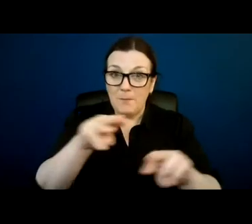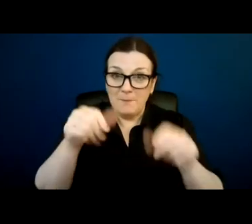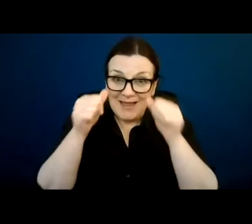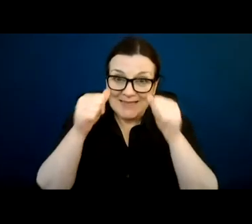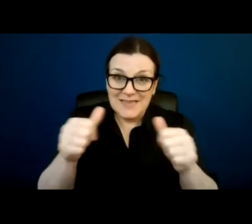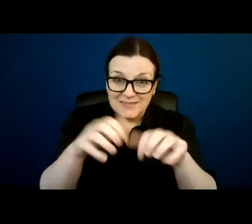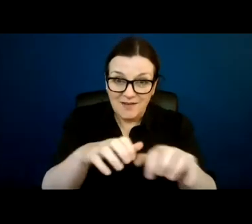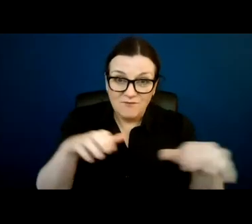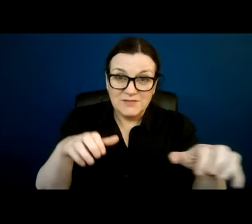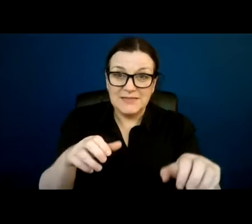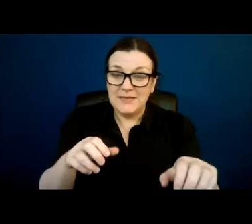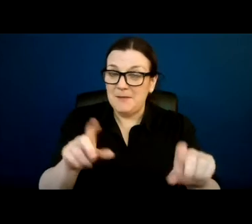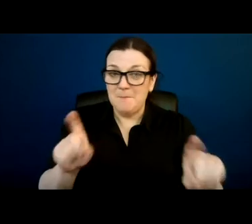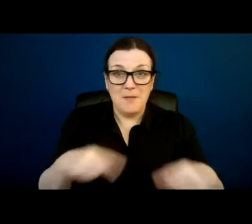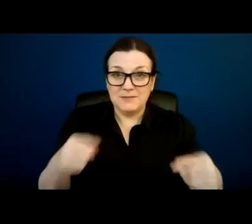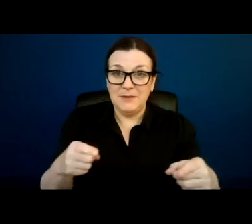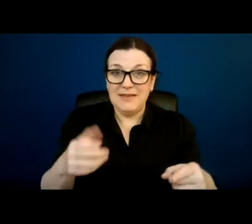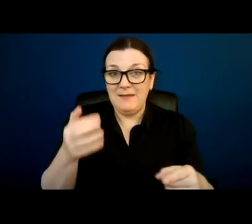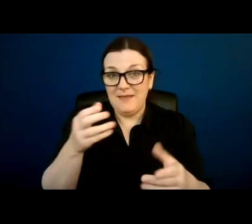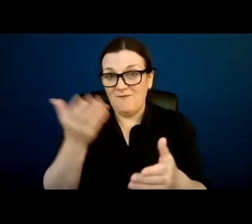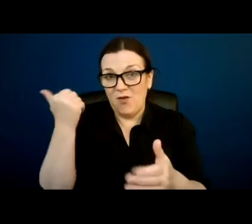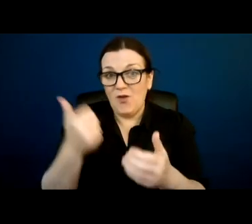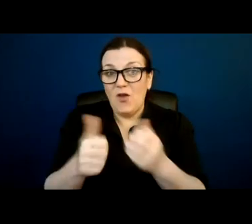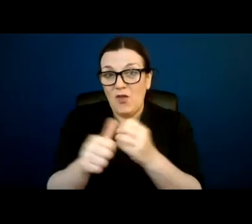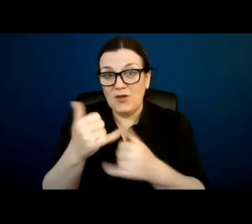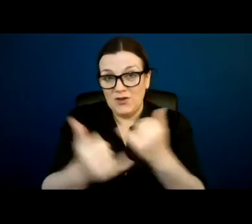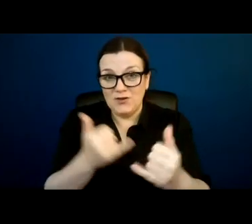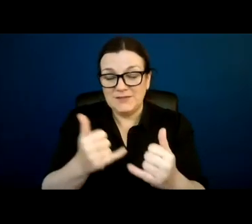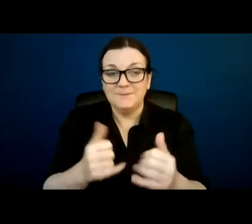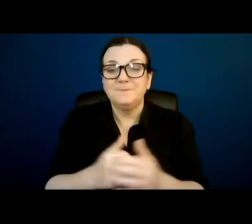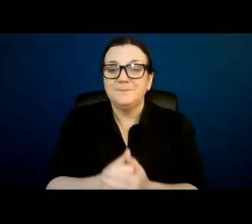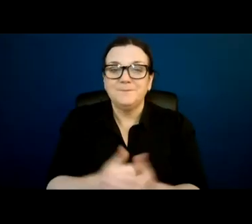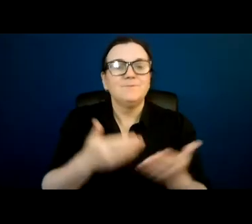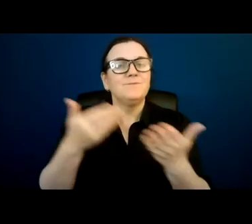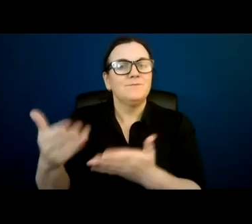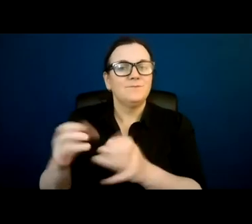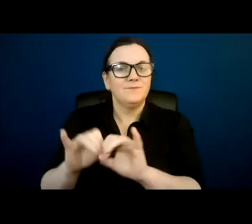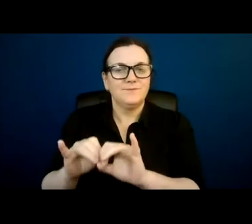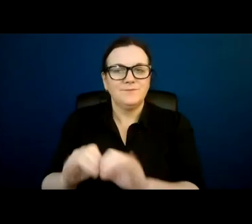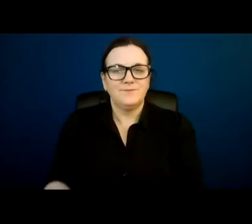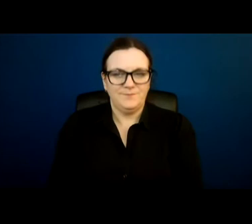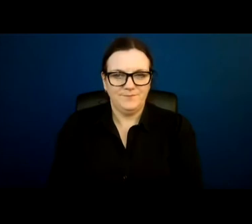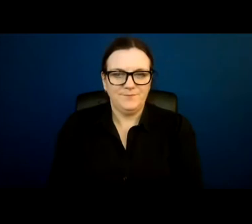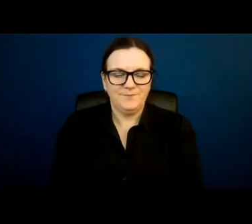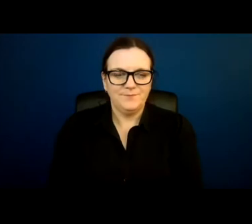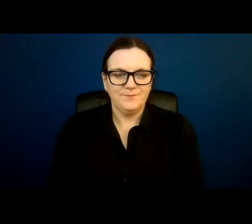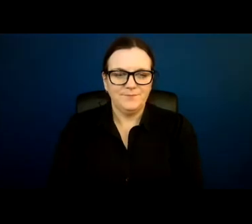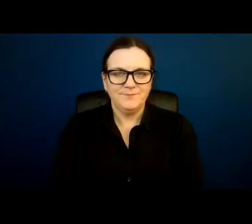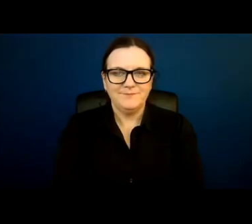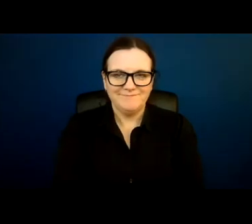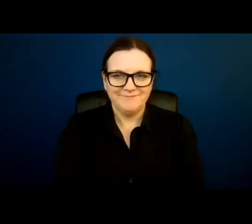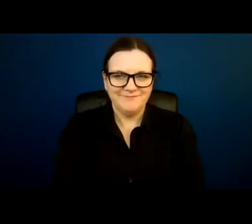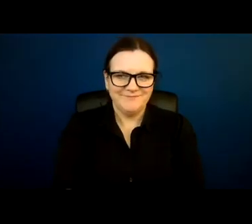would have been possible in previous years. But I particularly also want to thank our ISL